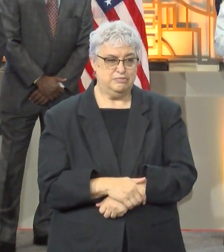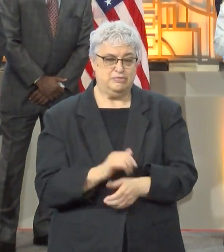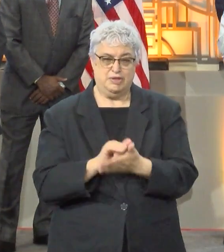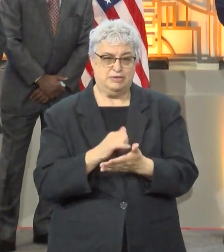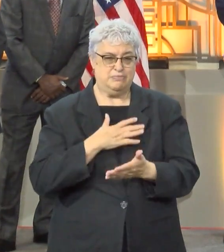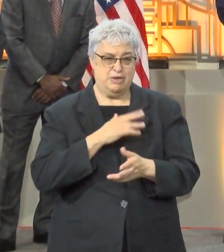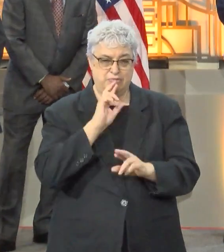that is my report. Thank you all.